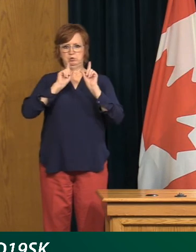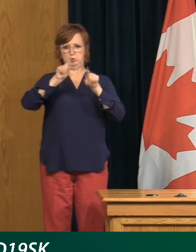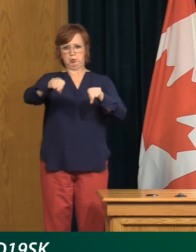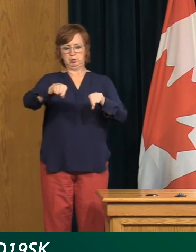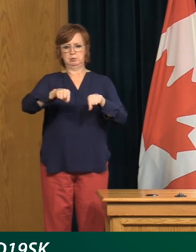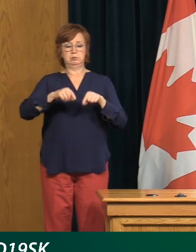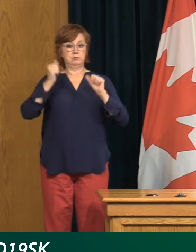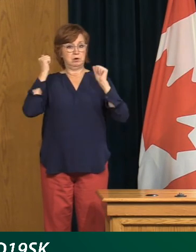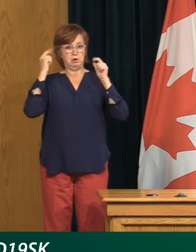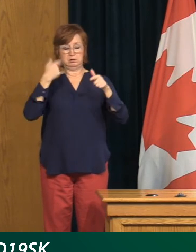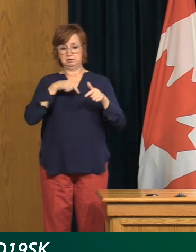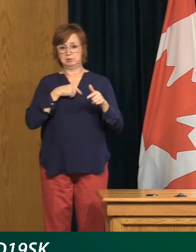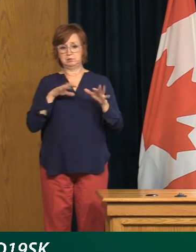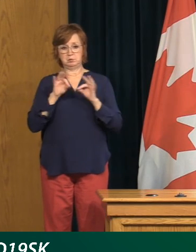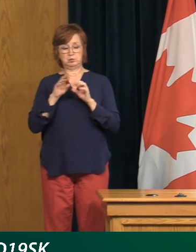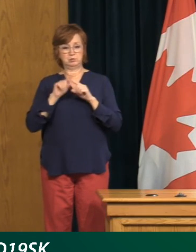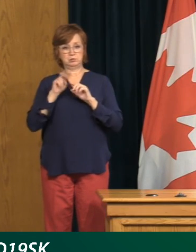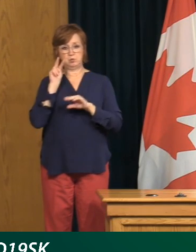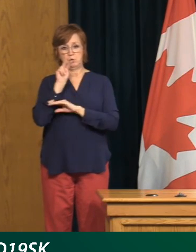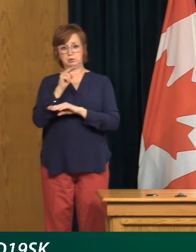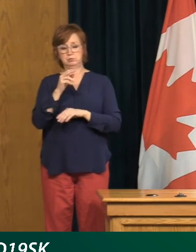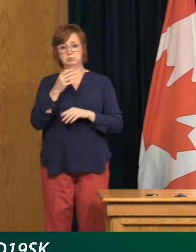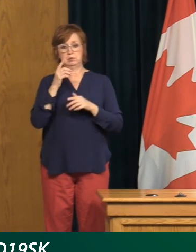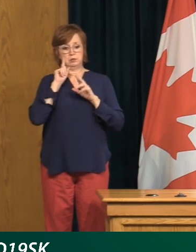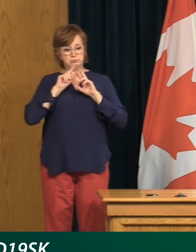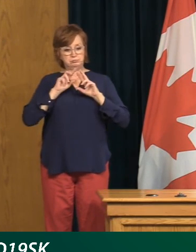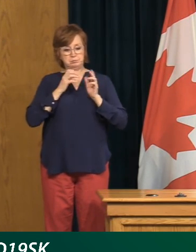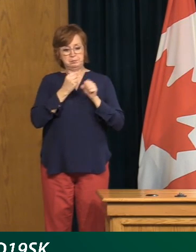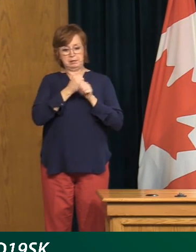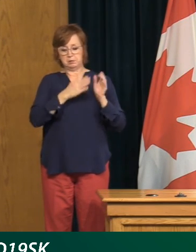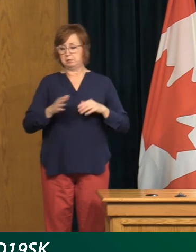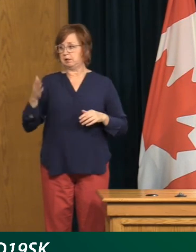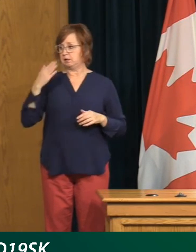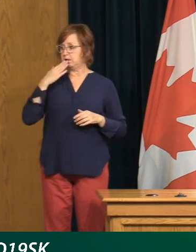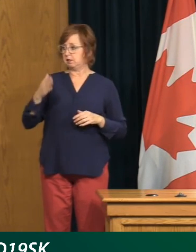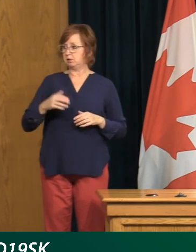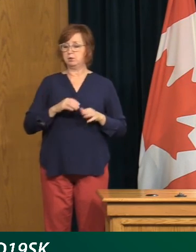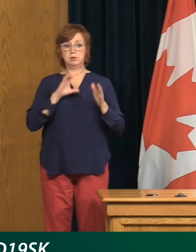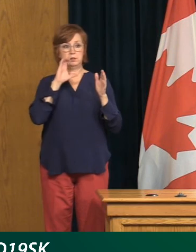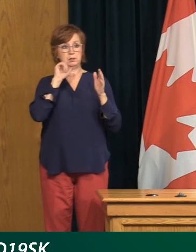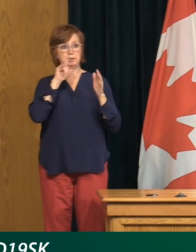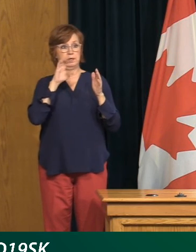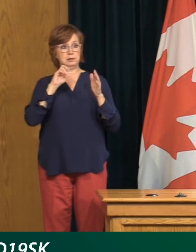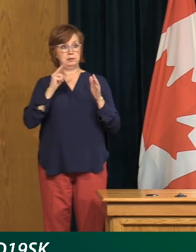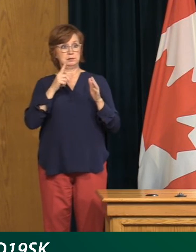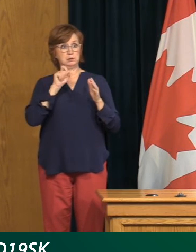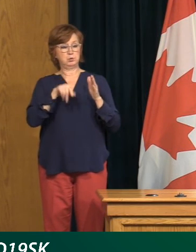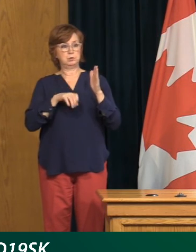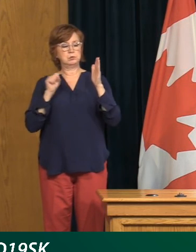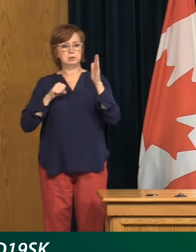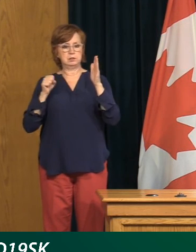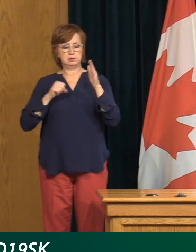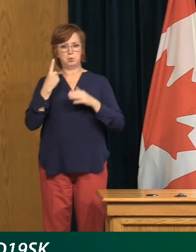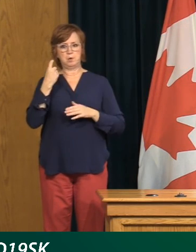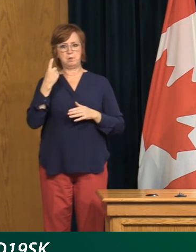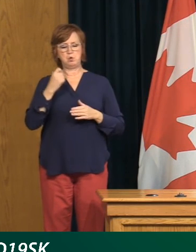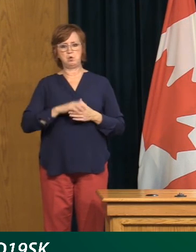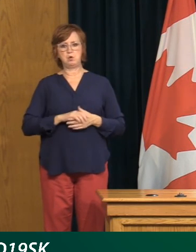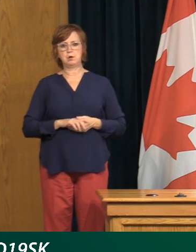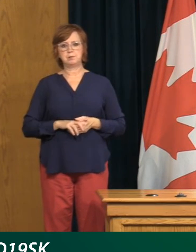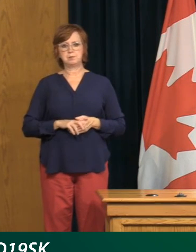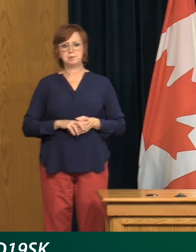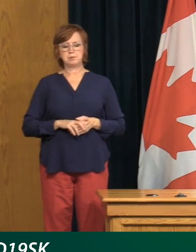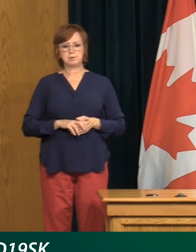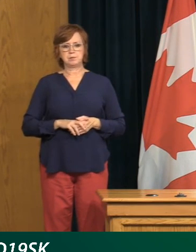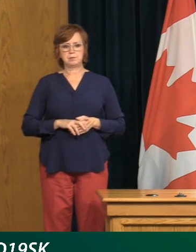certainly that's the situation in Regina at this time. Thank you. Dr. Kelly, you have a final question? Yeah, one more. So, of